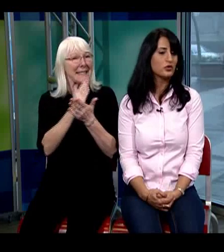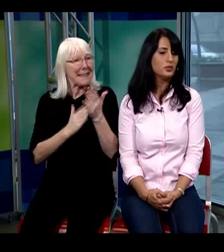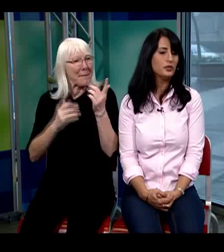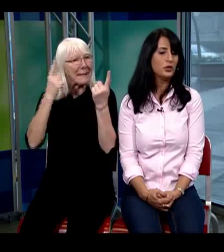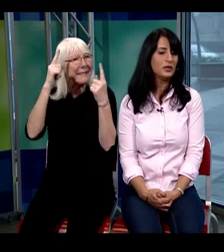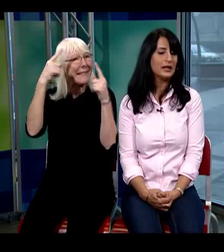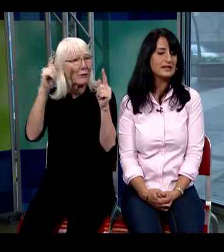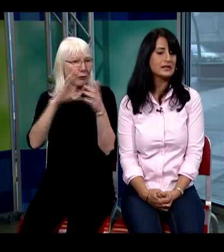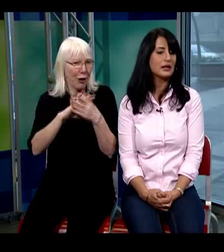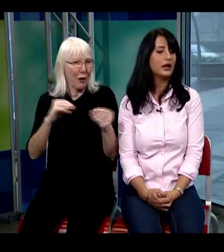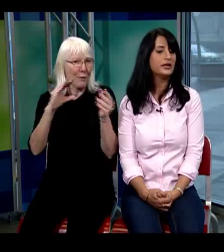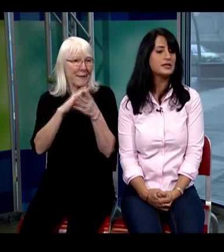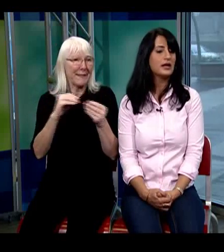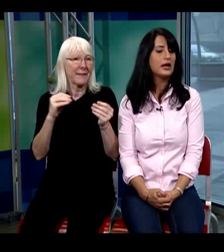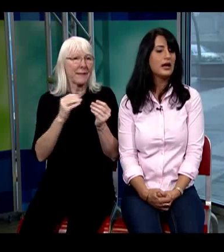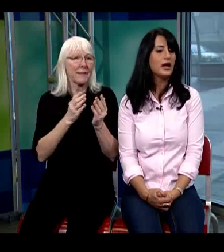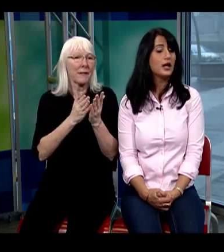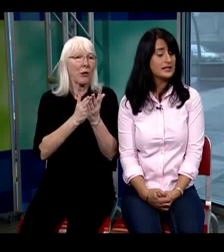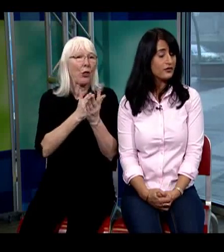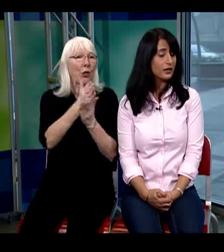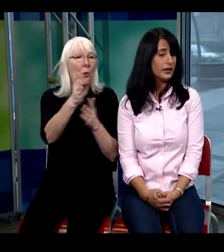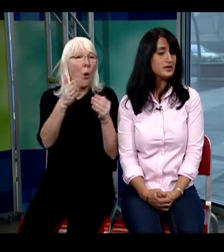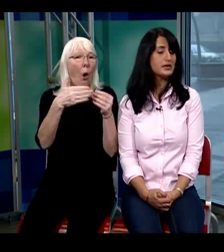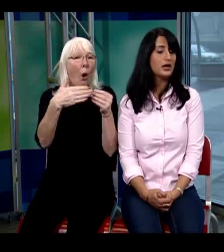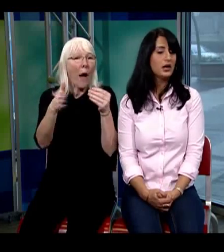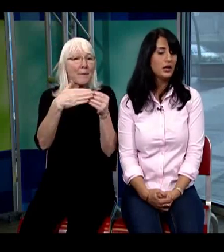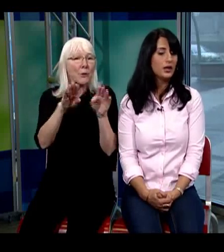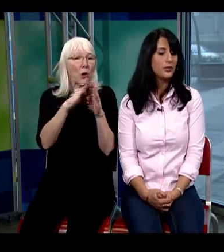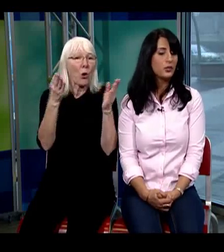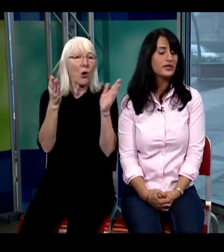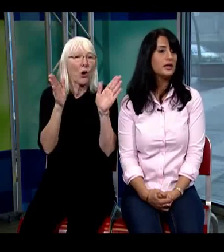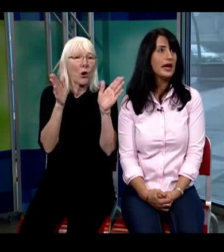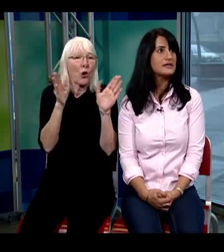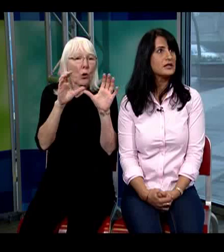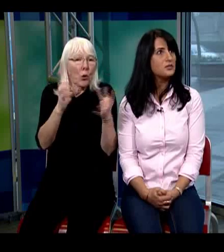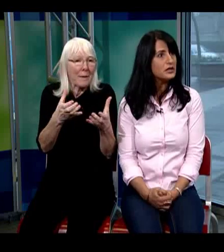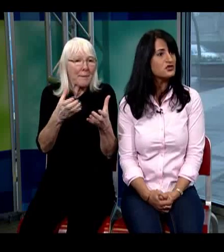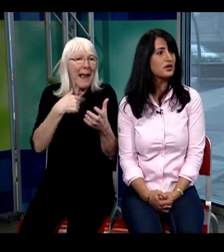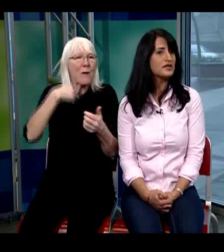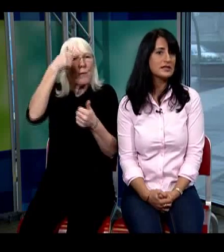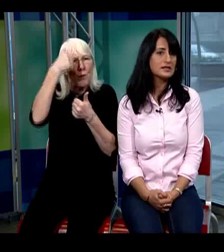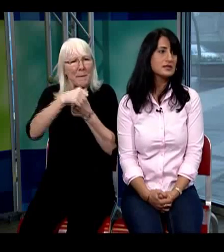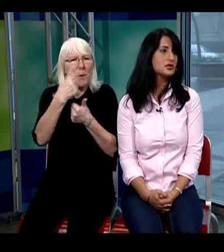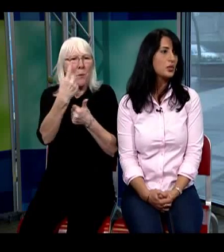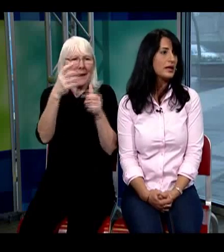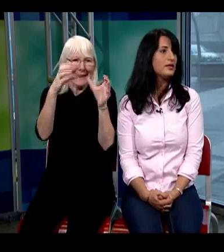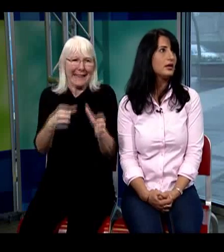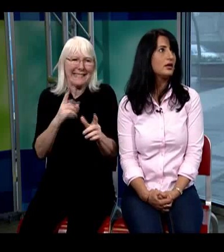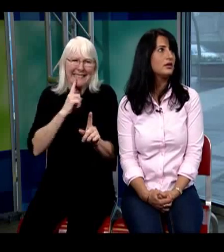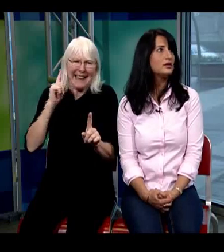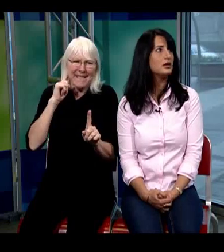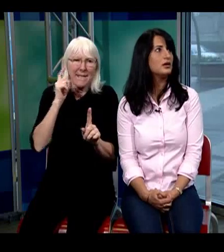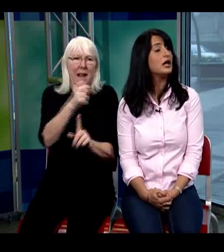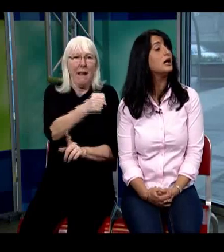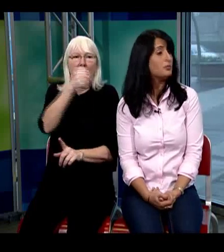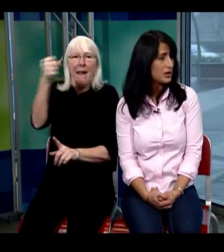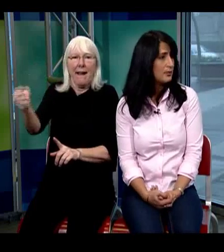group we placed a client a deaf client with as an administrative assistant with the a